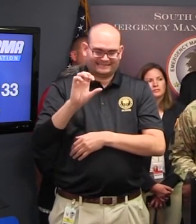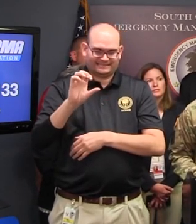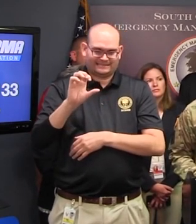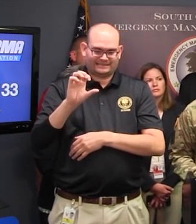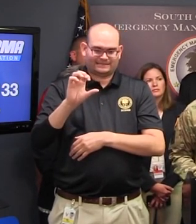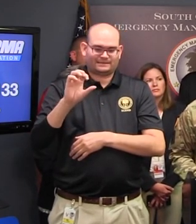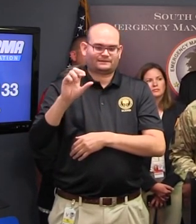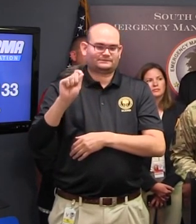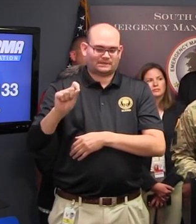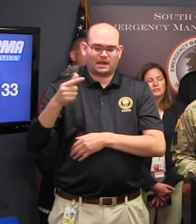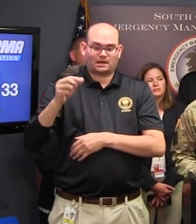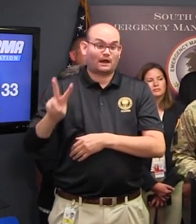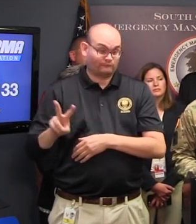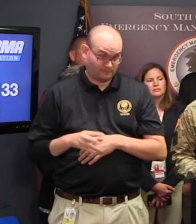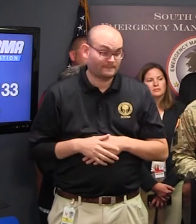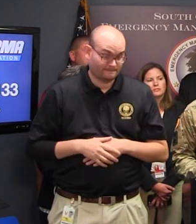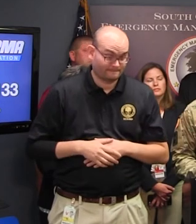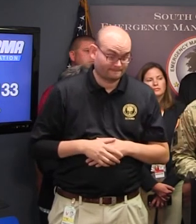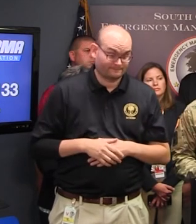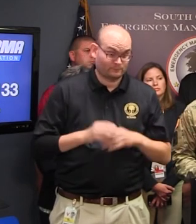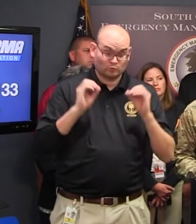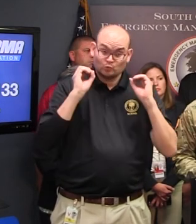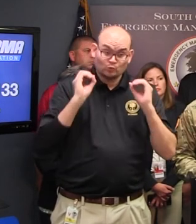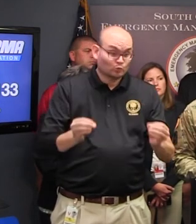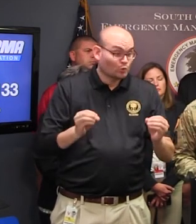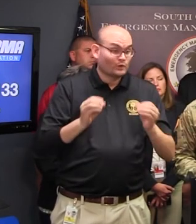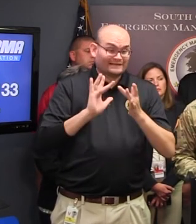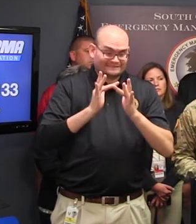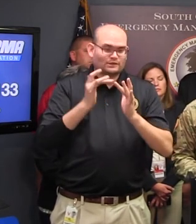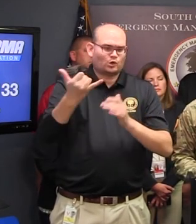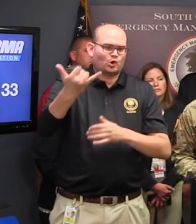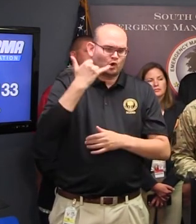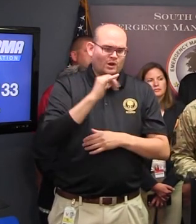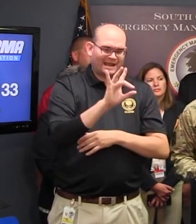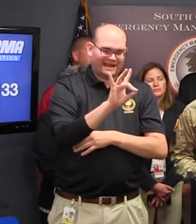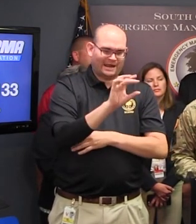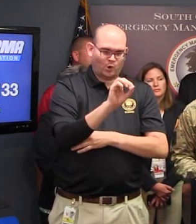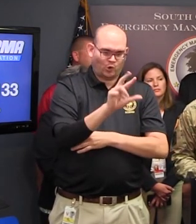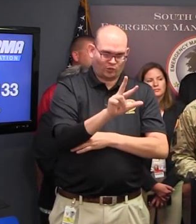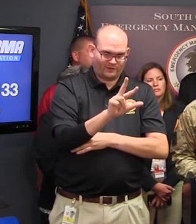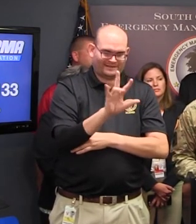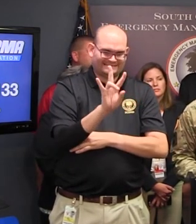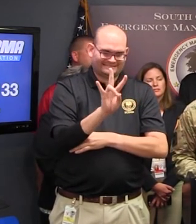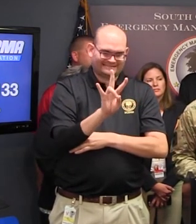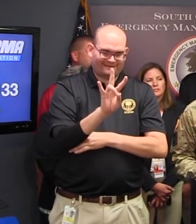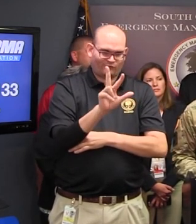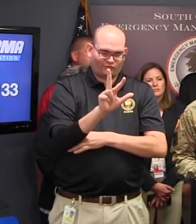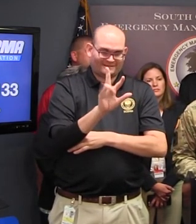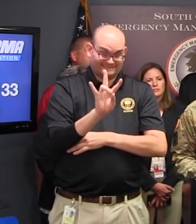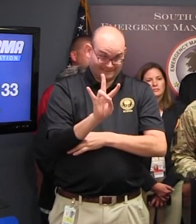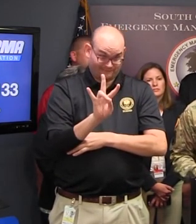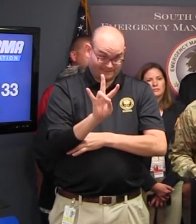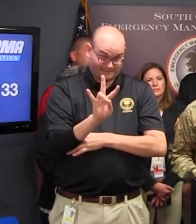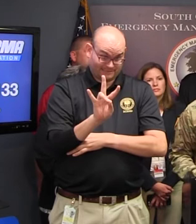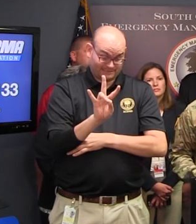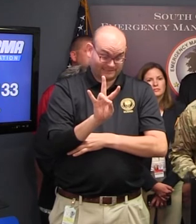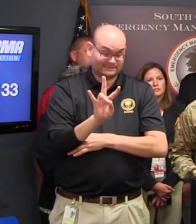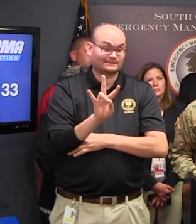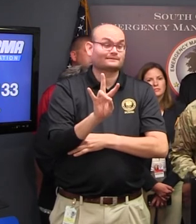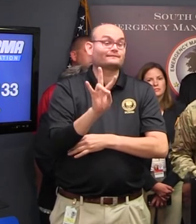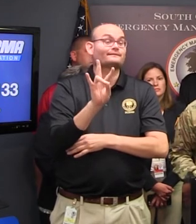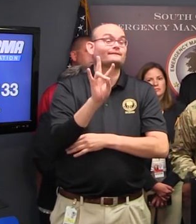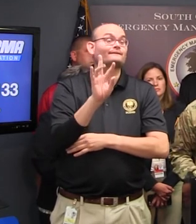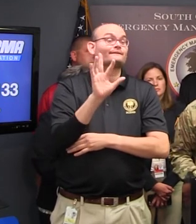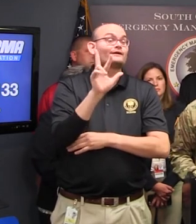call 803-737-3953 That number again is 803-737